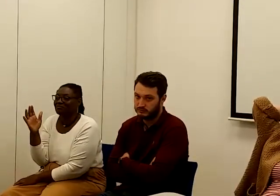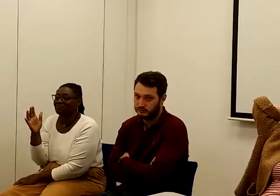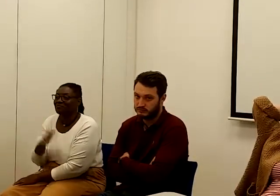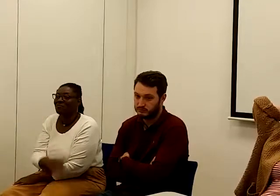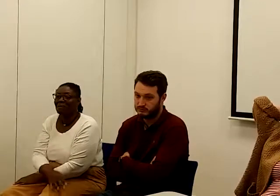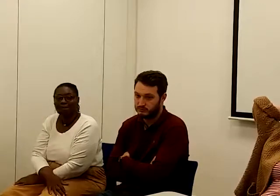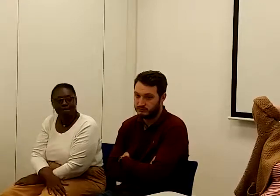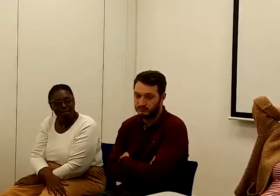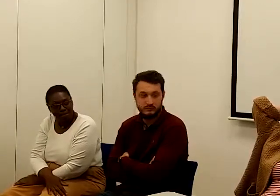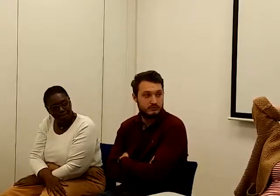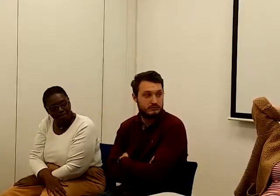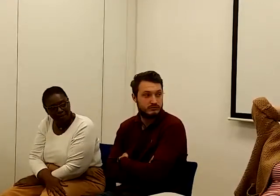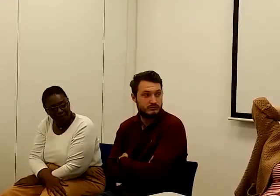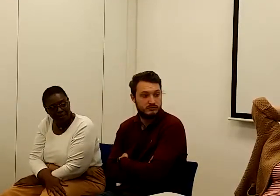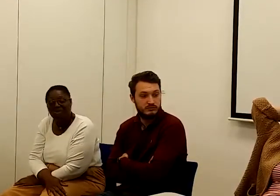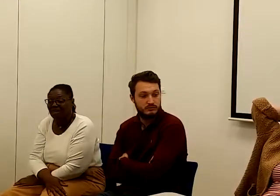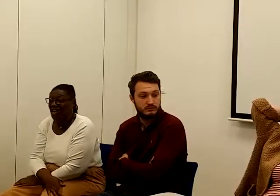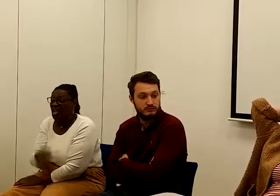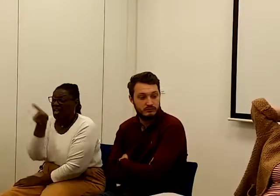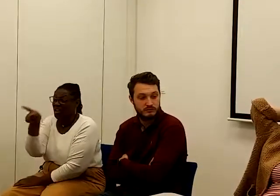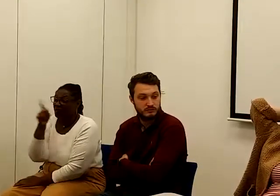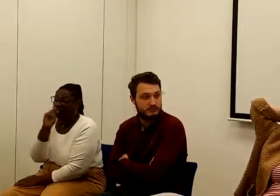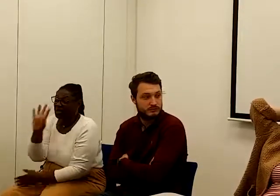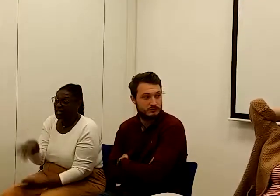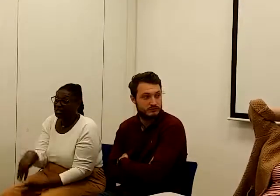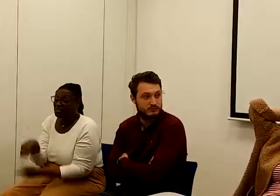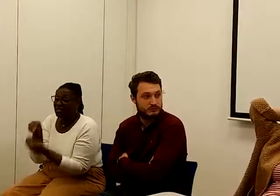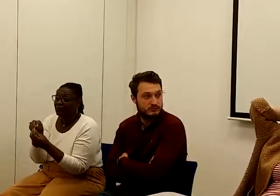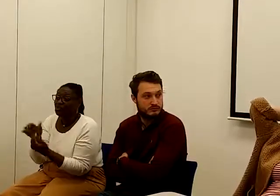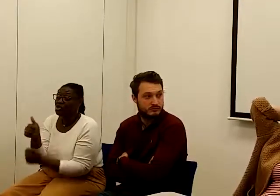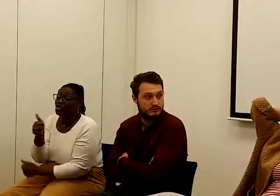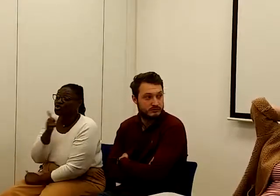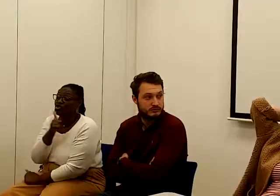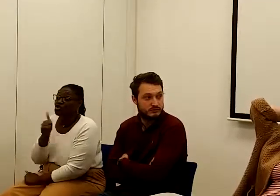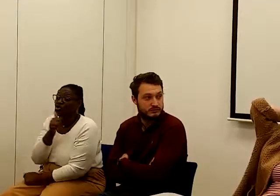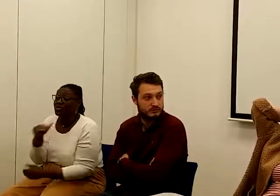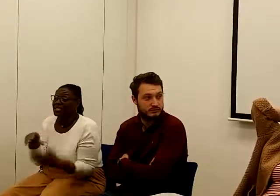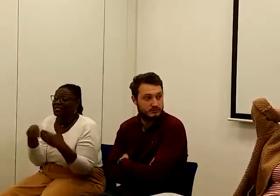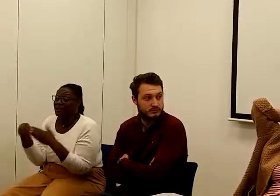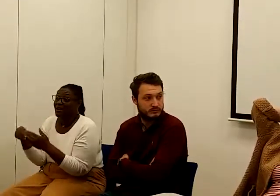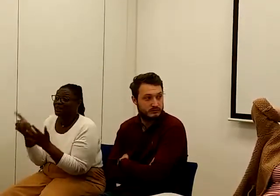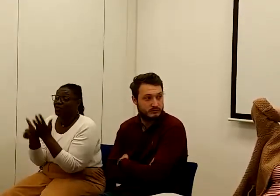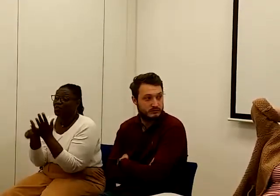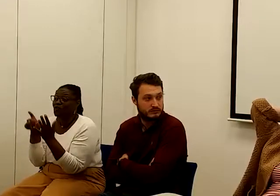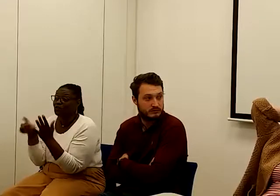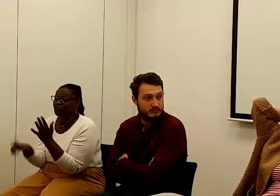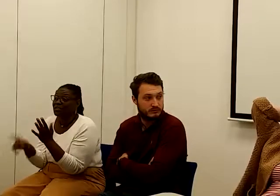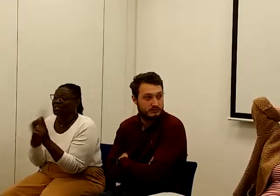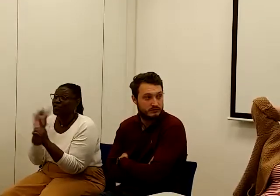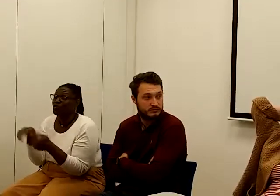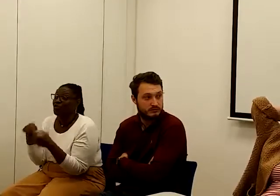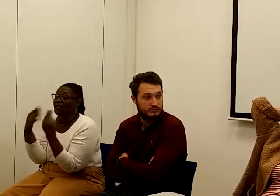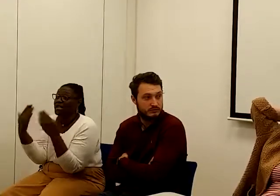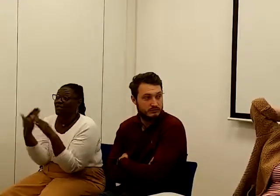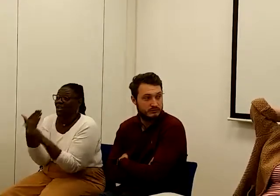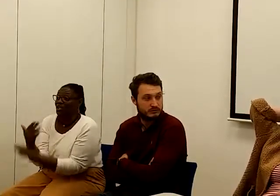We need, I think if we can like come up then, here we go. User's guide for Universal Credit for the Day of Action on the 2nd.